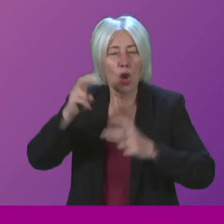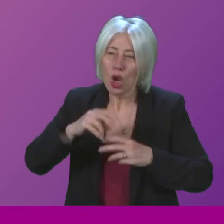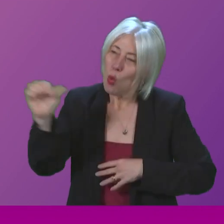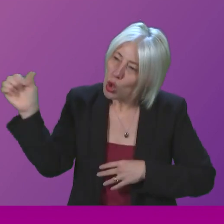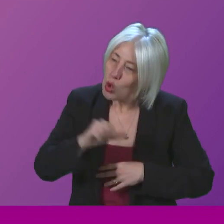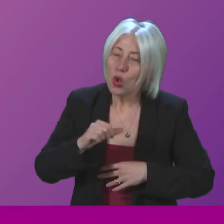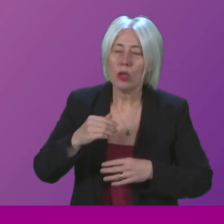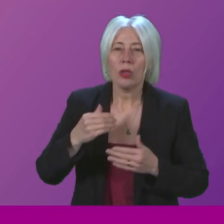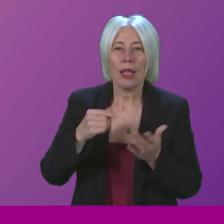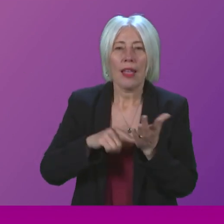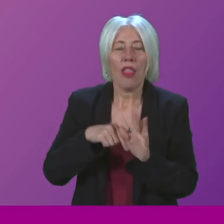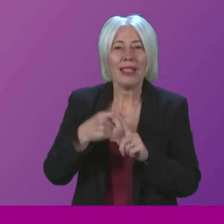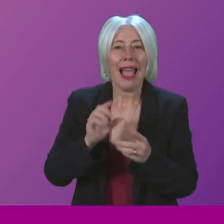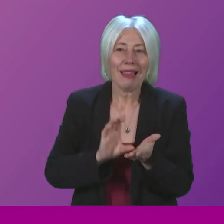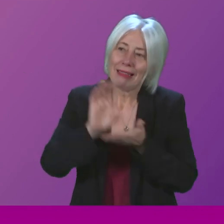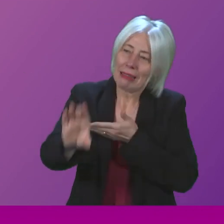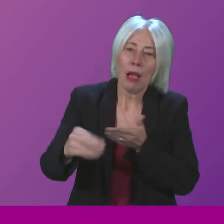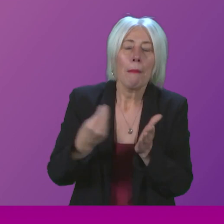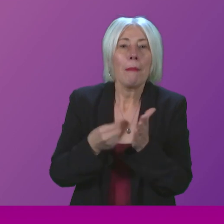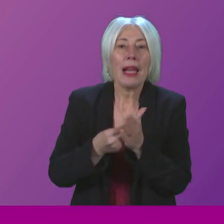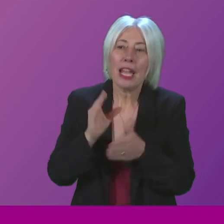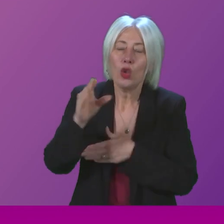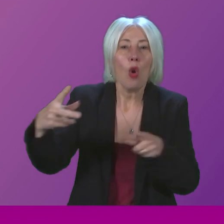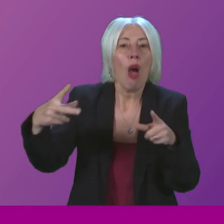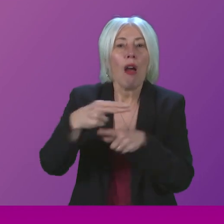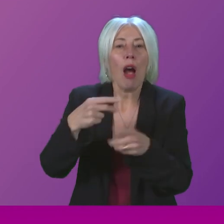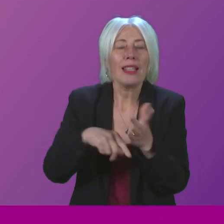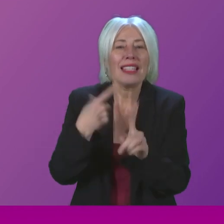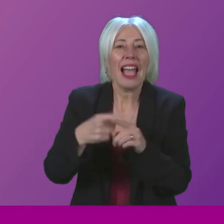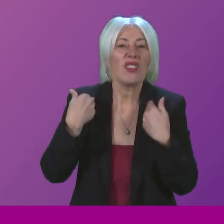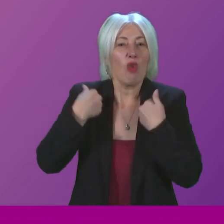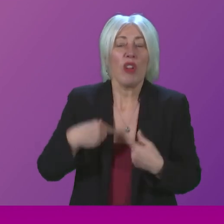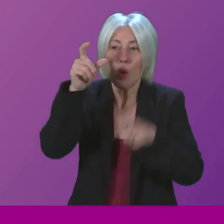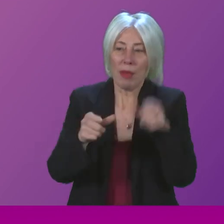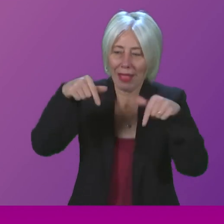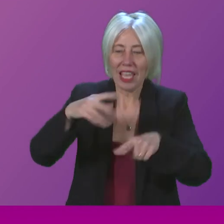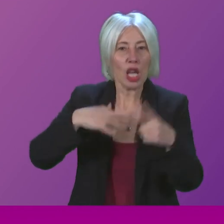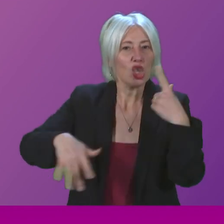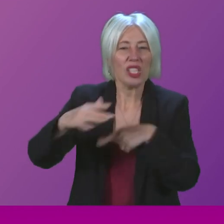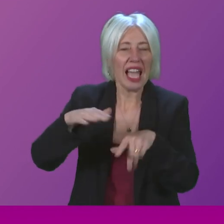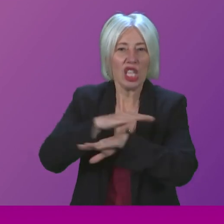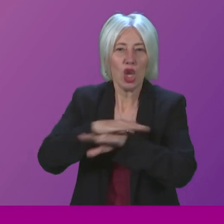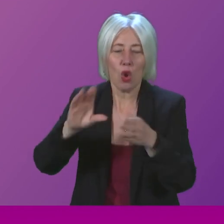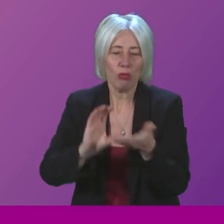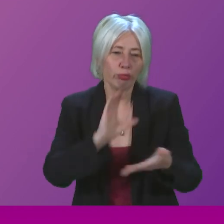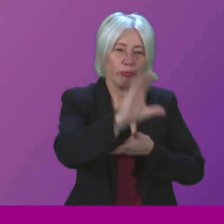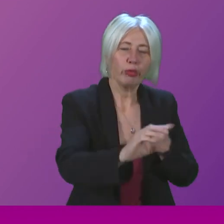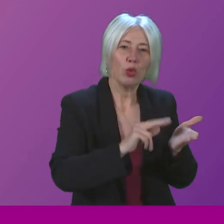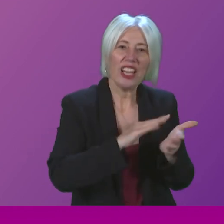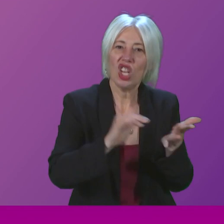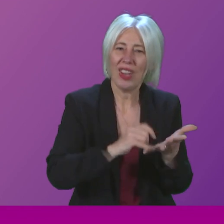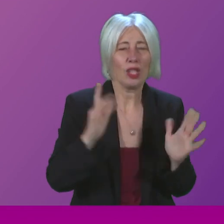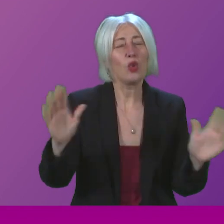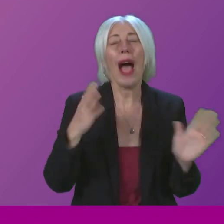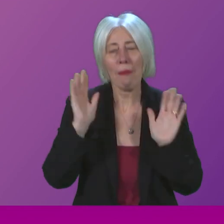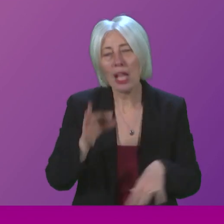of taxpayers' money to go to cutting taxes for the richest in our society rather than be invested in the National Health Service.